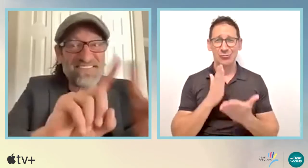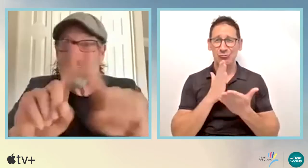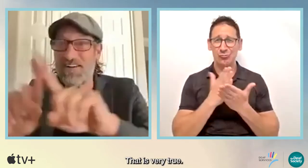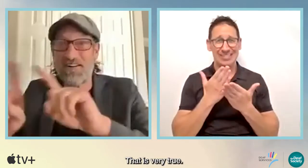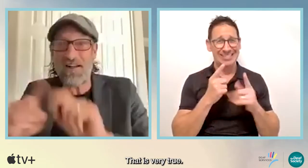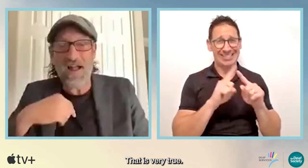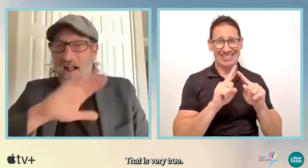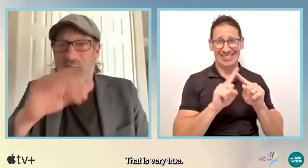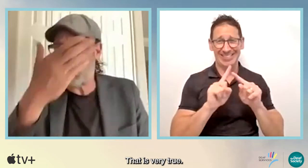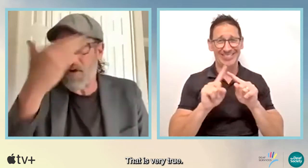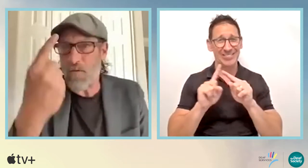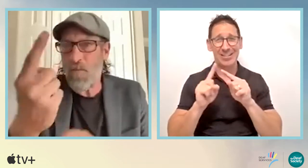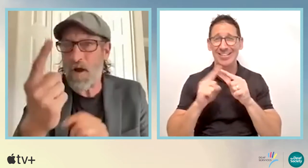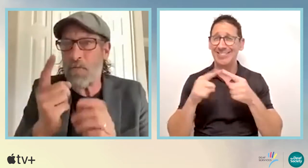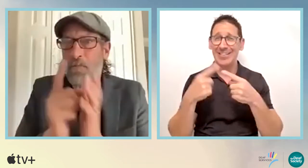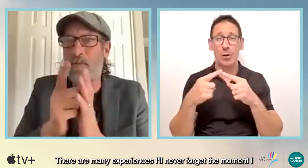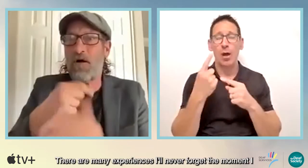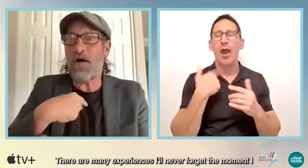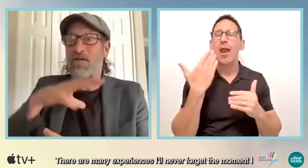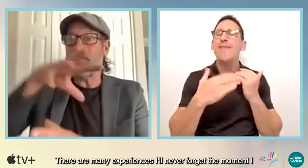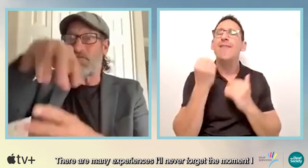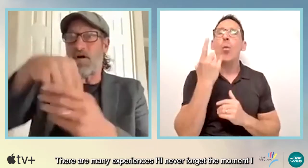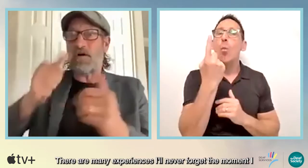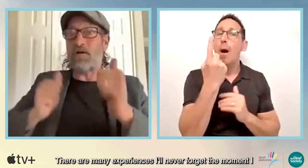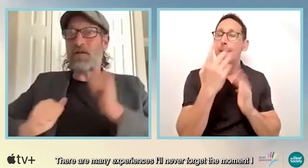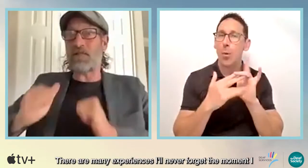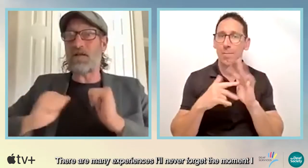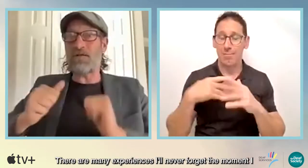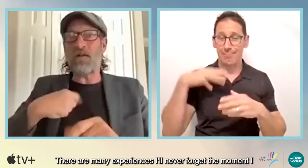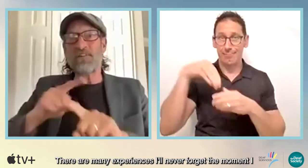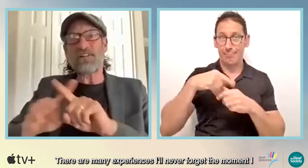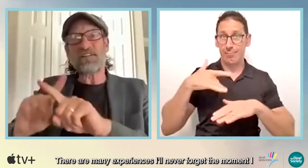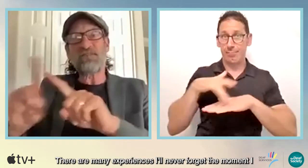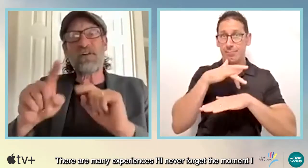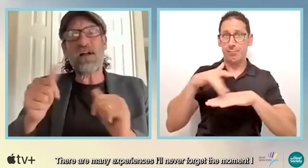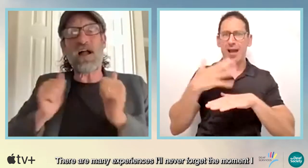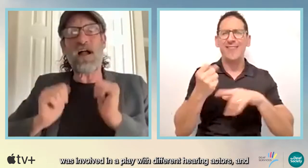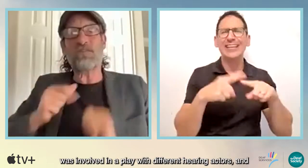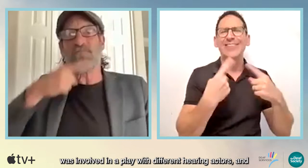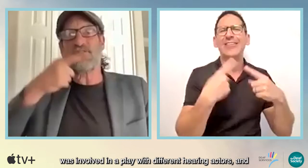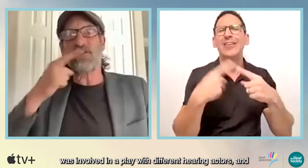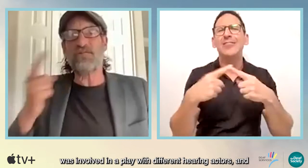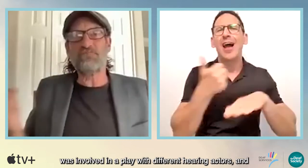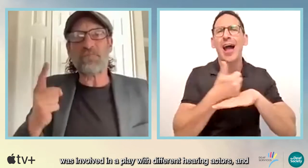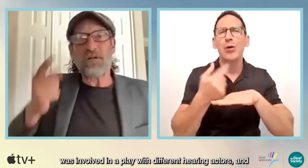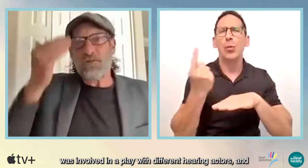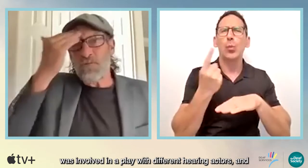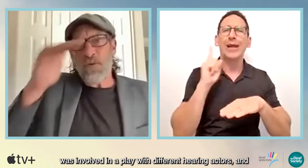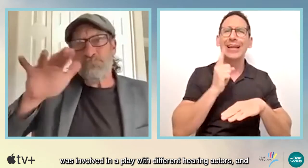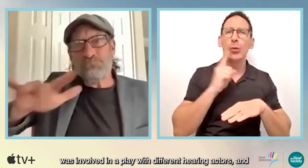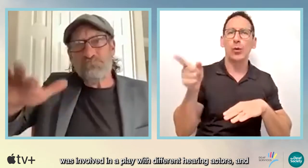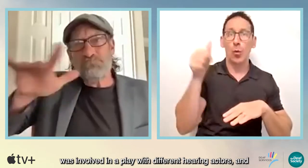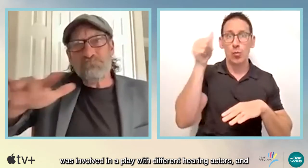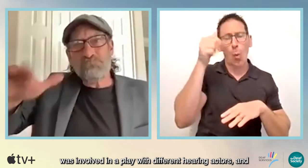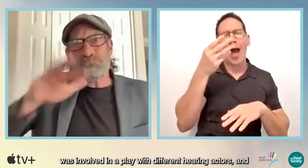That is very true. There are many experiences. I'll never forget the moment I was involved in a play with